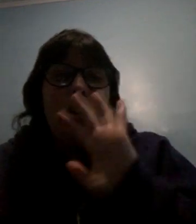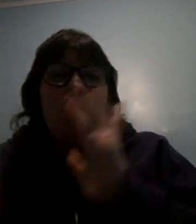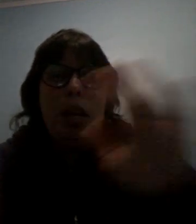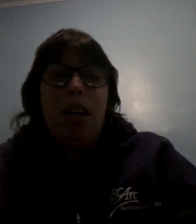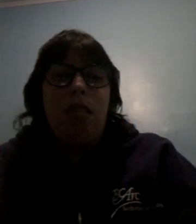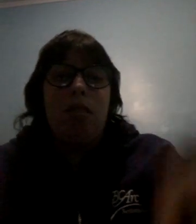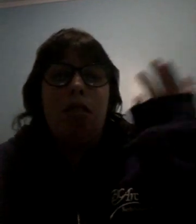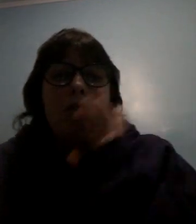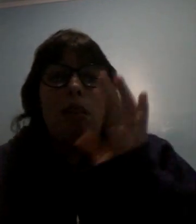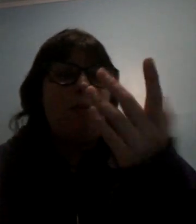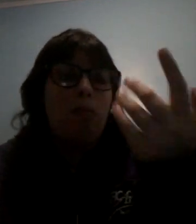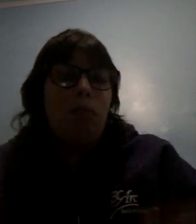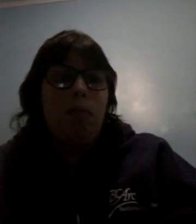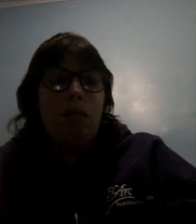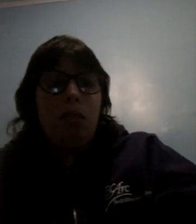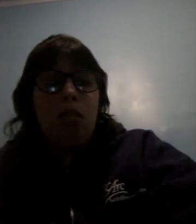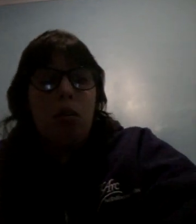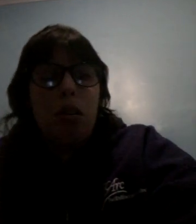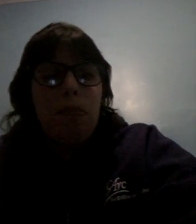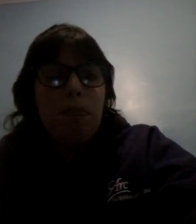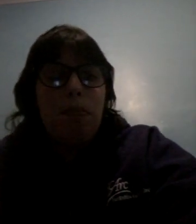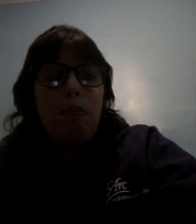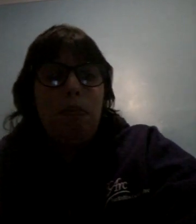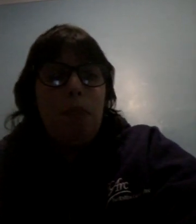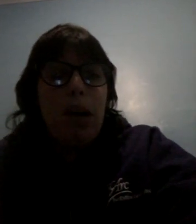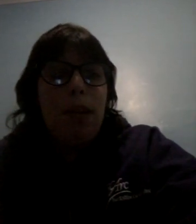but uh see you sometime this week bye